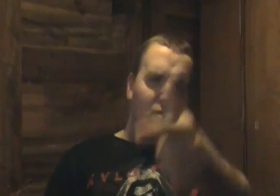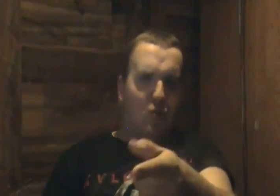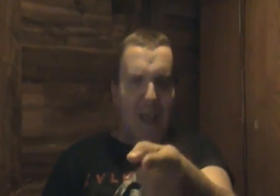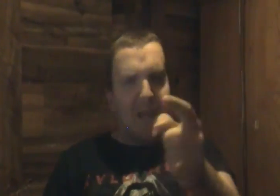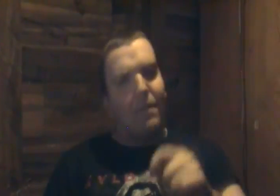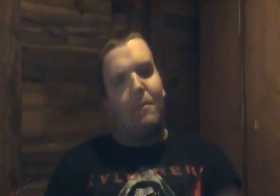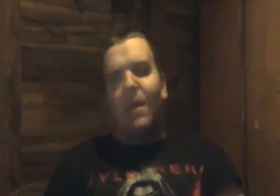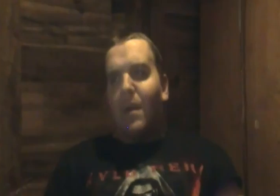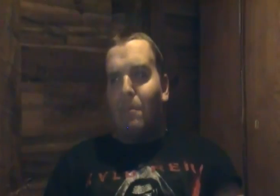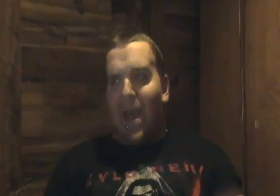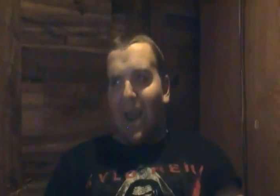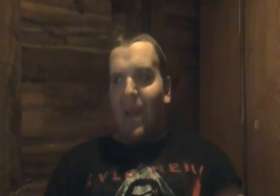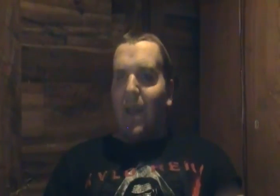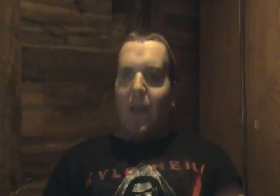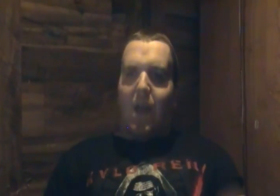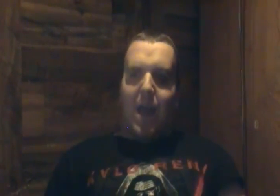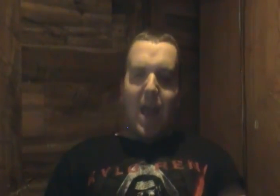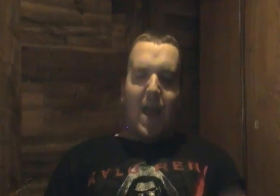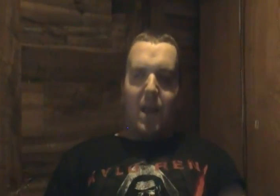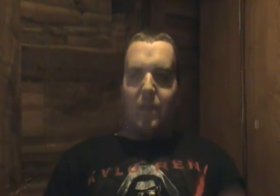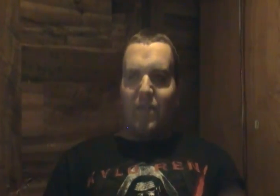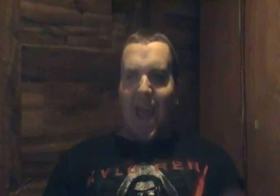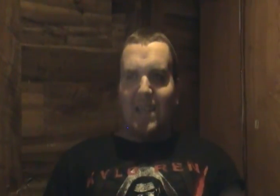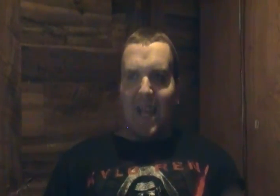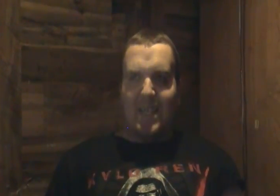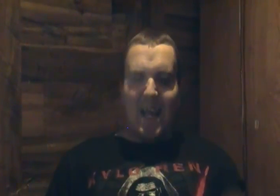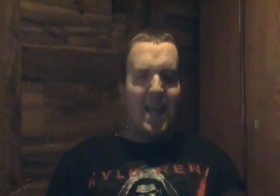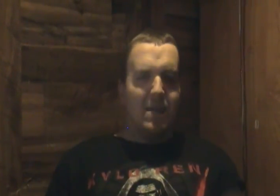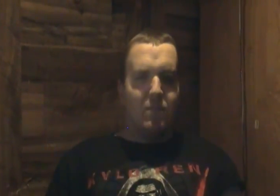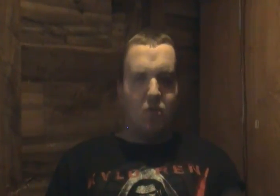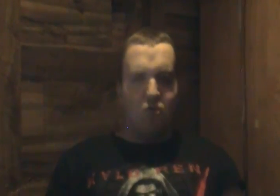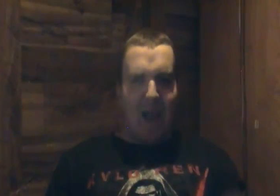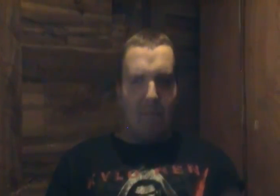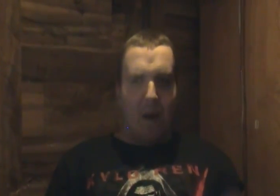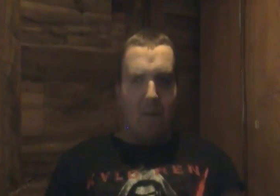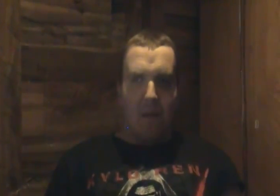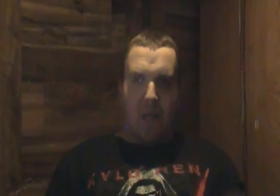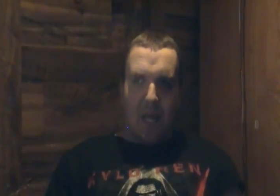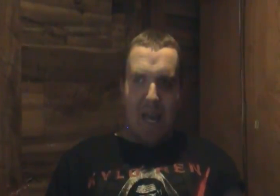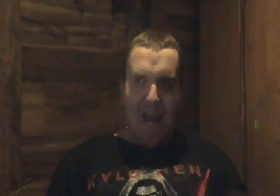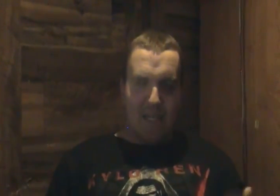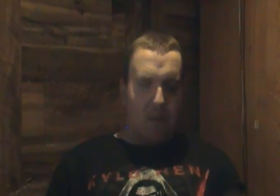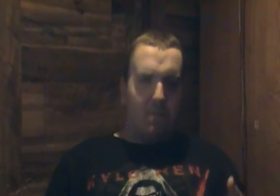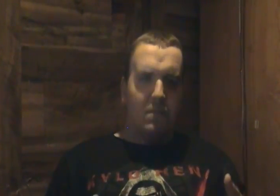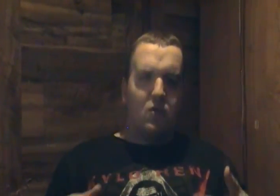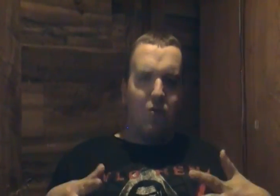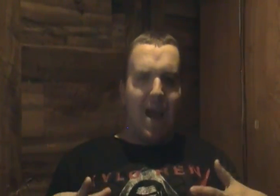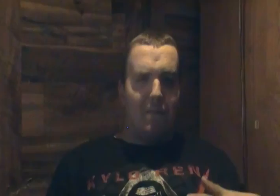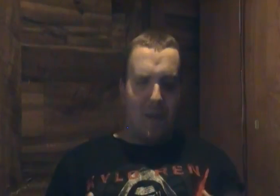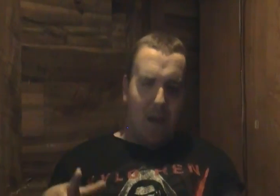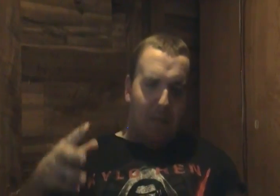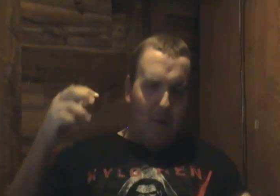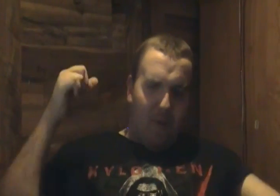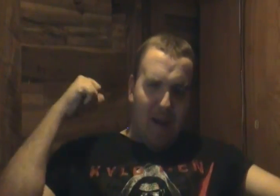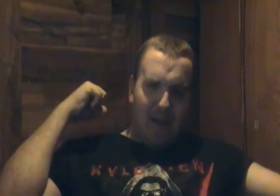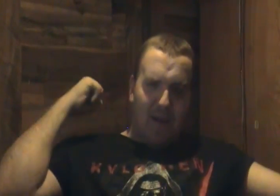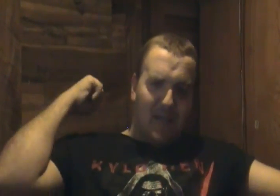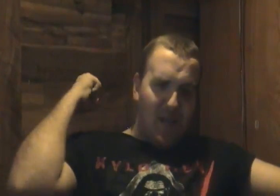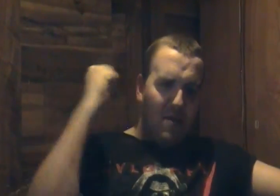tracking him back and that thinks he has him trapped off he has him trapped but what he does is he